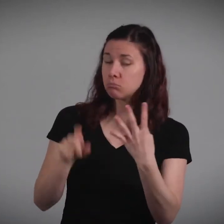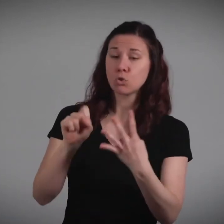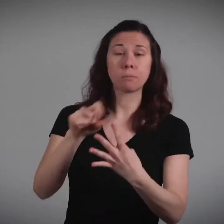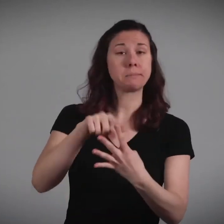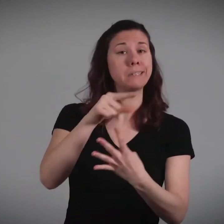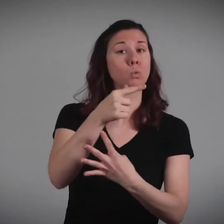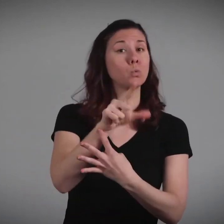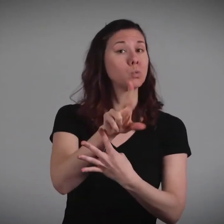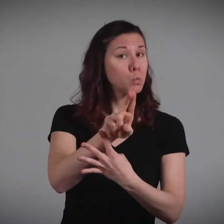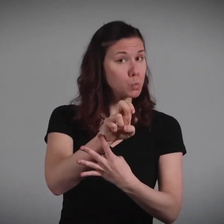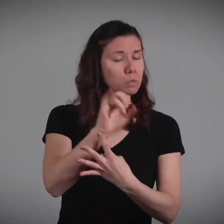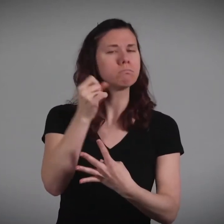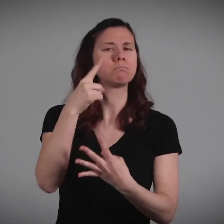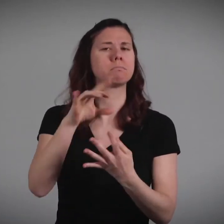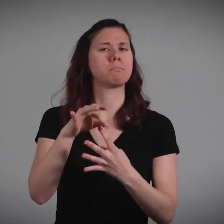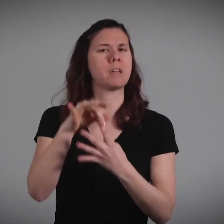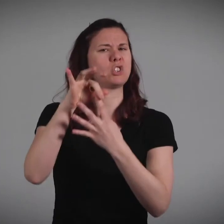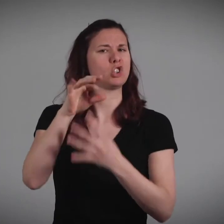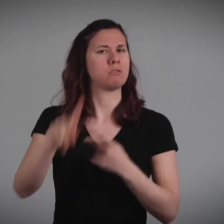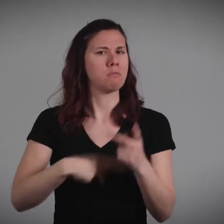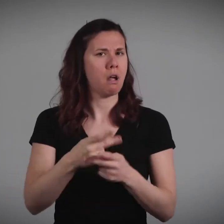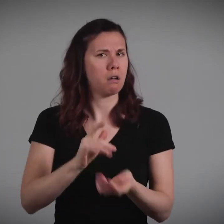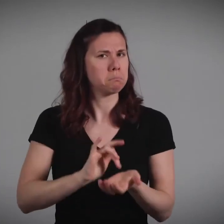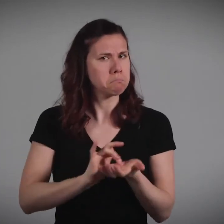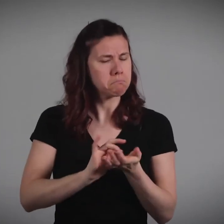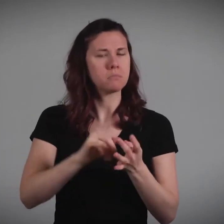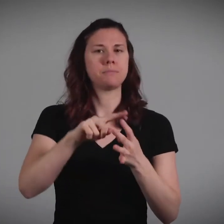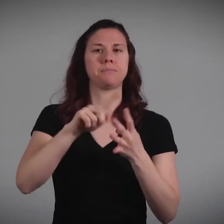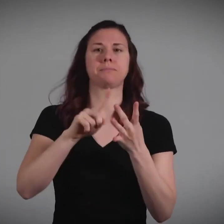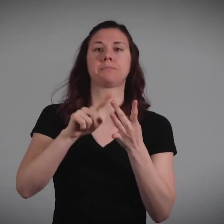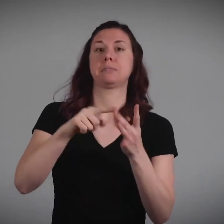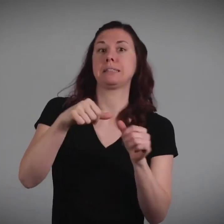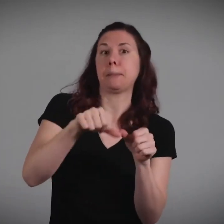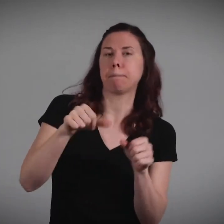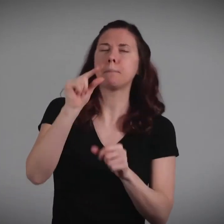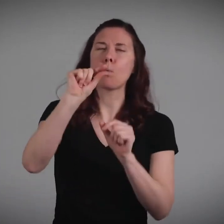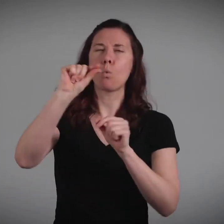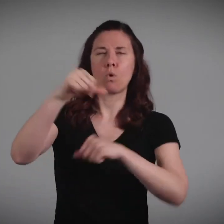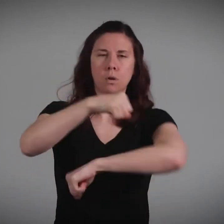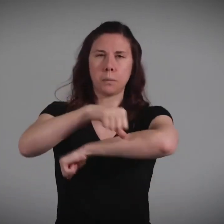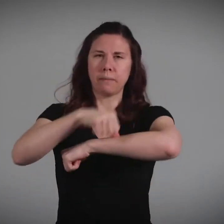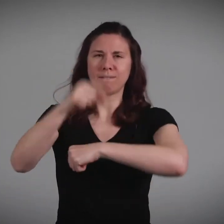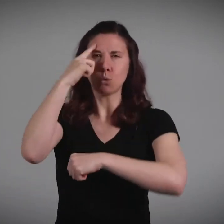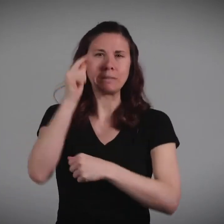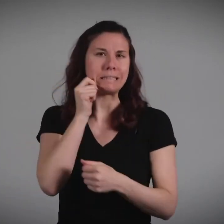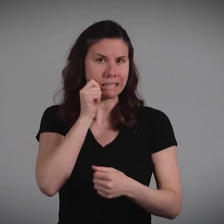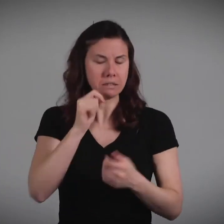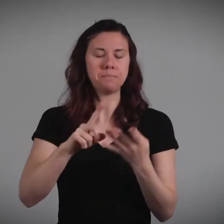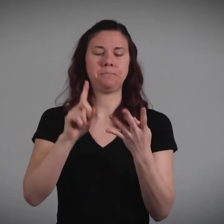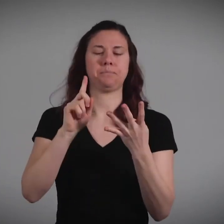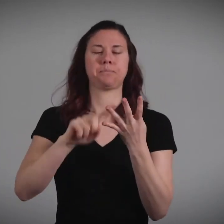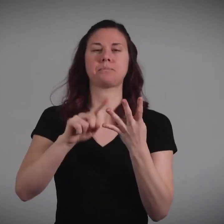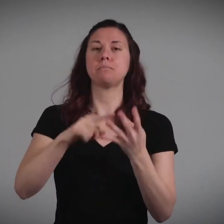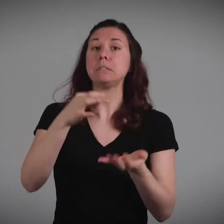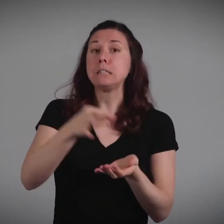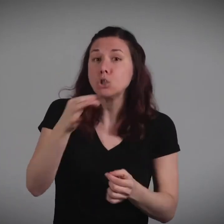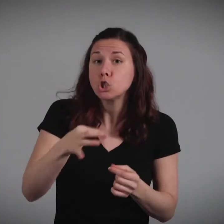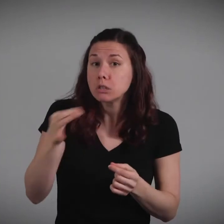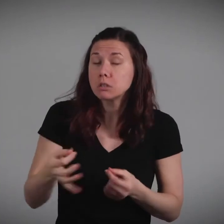if there is, it will be removed. There are a few ways the cut can be mended. A special glue, tape that is made for skin mending,